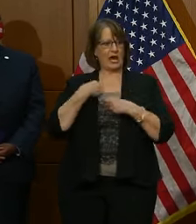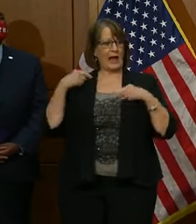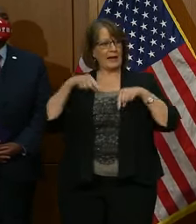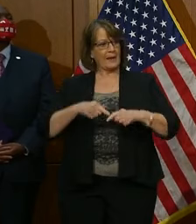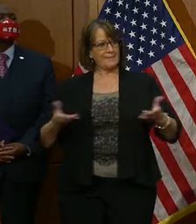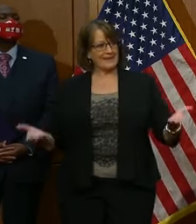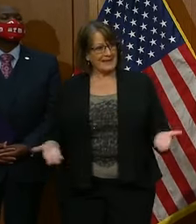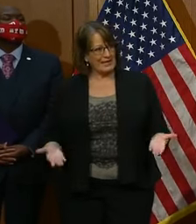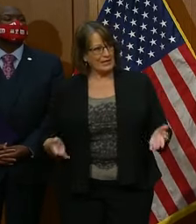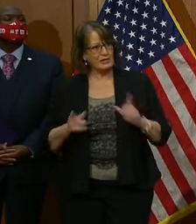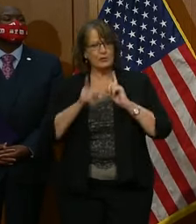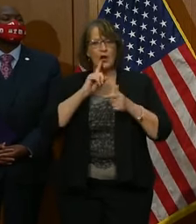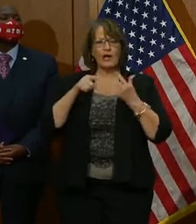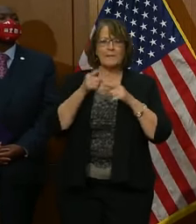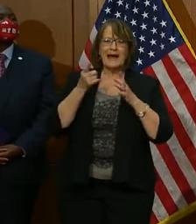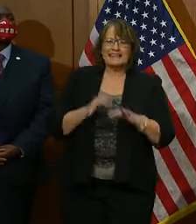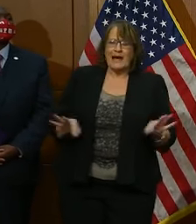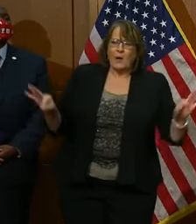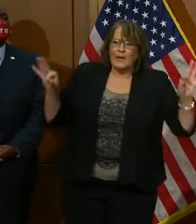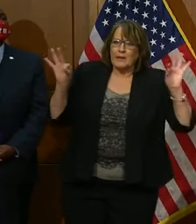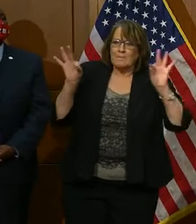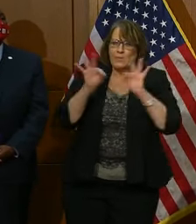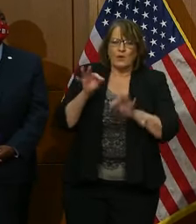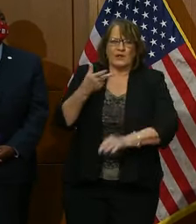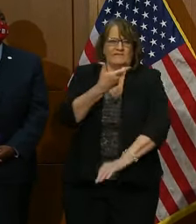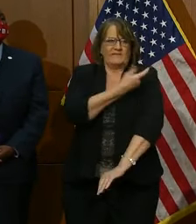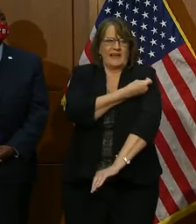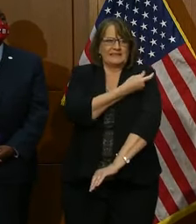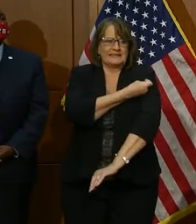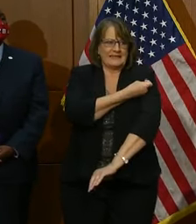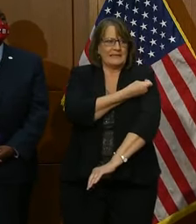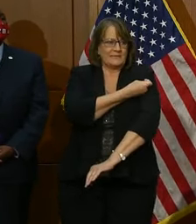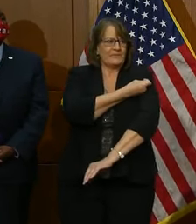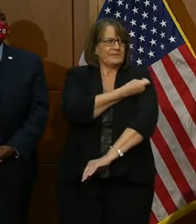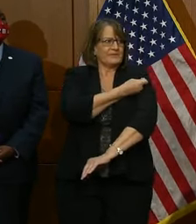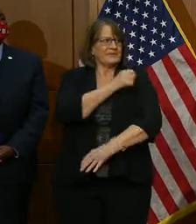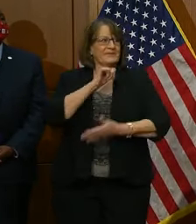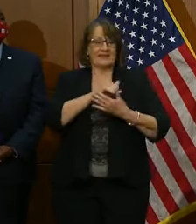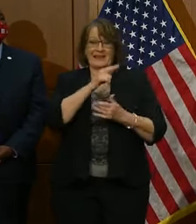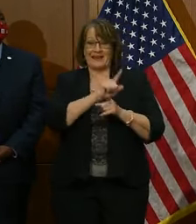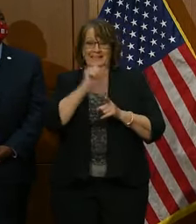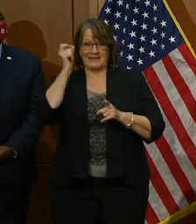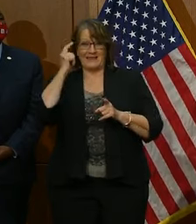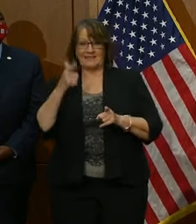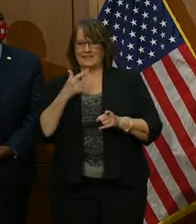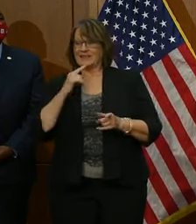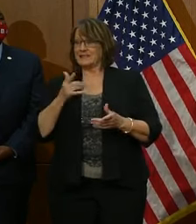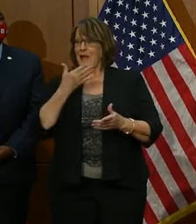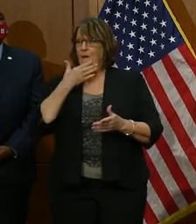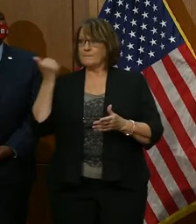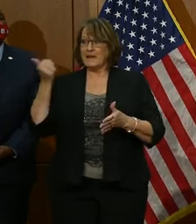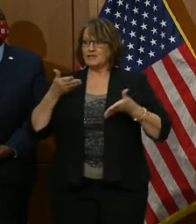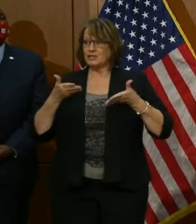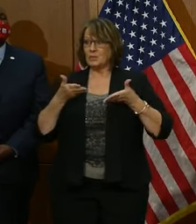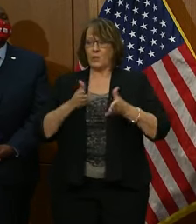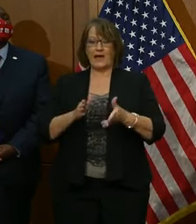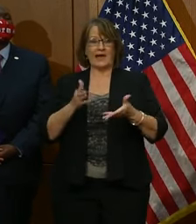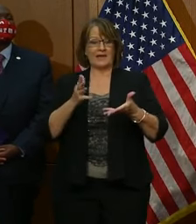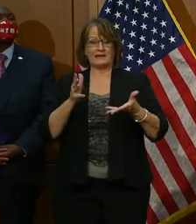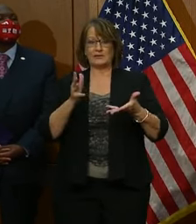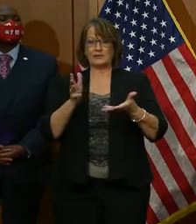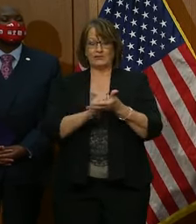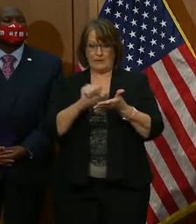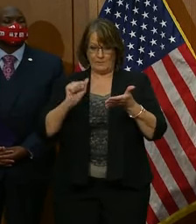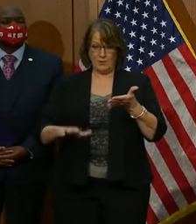the importance of the vaccine, which is, quite frankly, as the governor notes, our best chance to defeat COVID-19 and return to the way of life that we